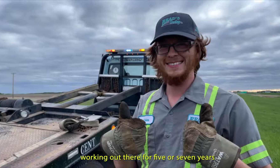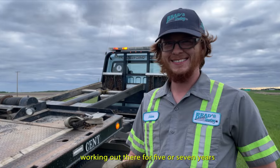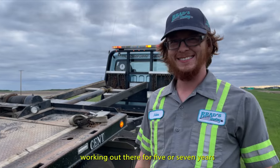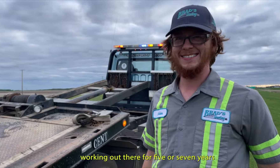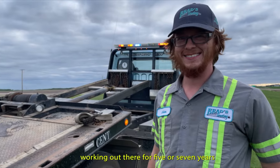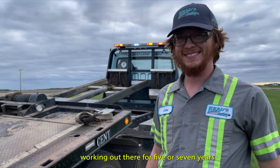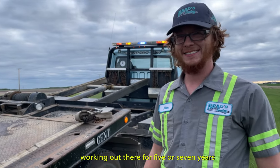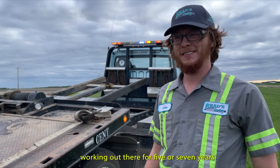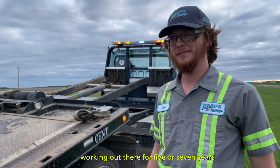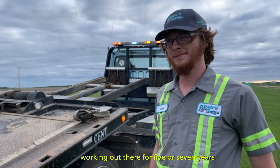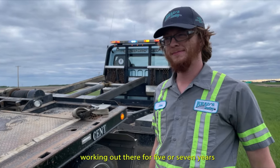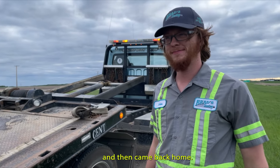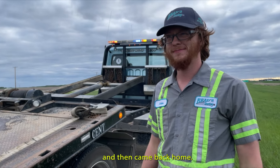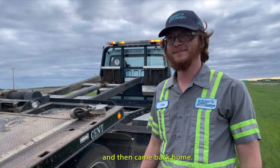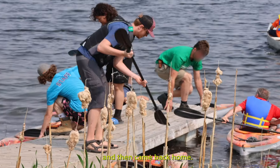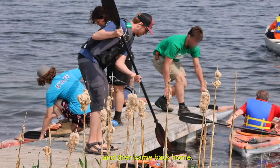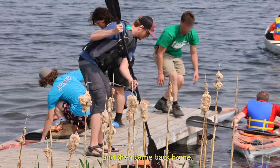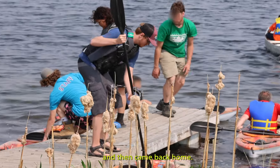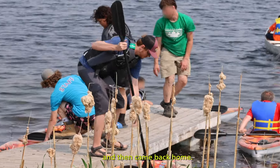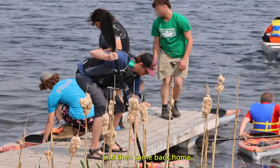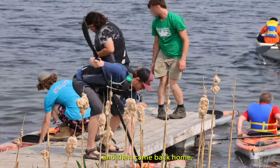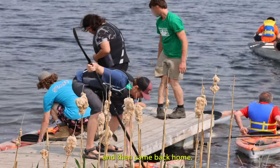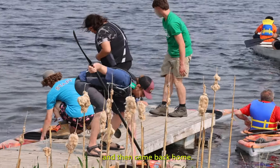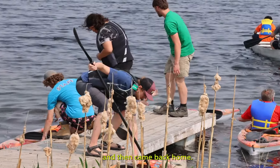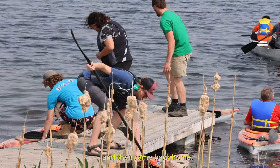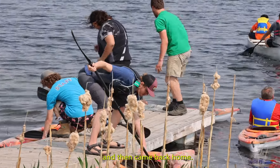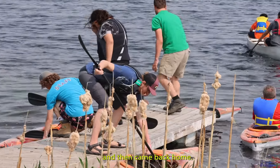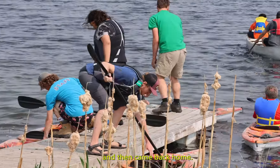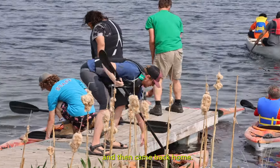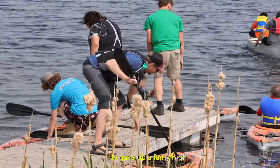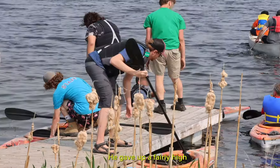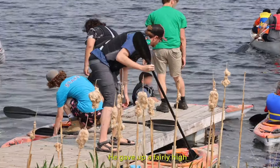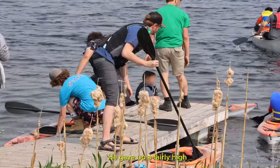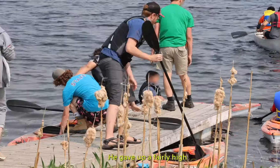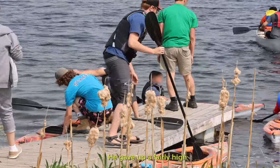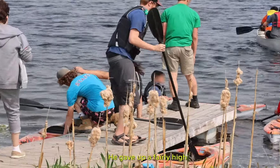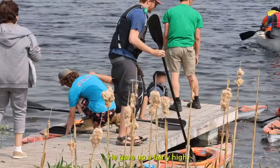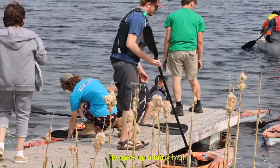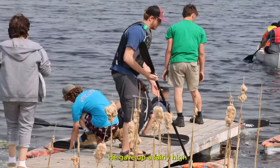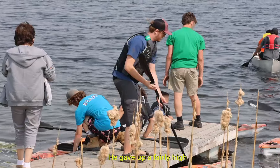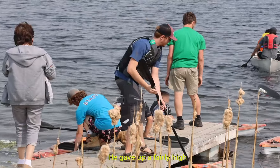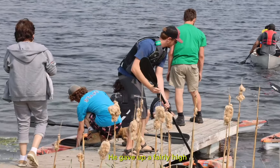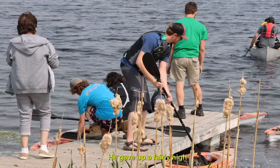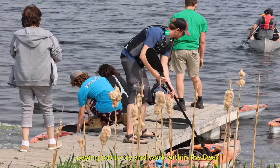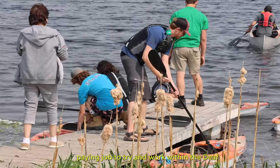five or seven years and then came back home. Uh, he gave up a fairly high paying